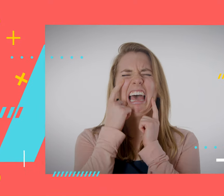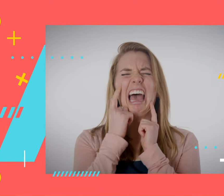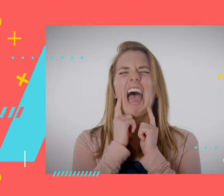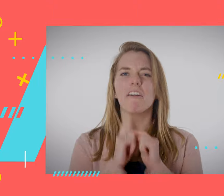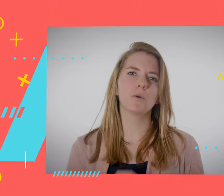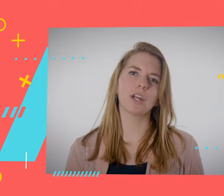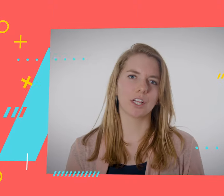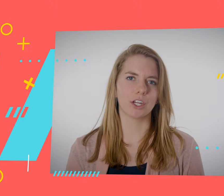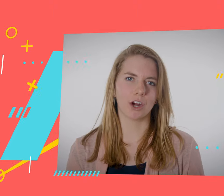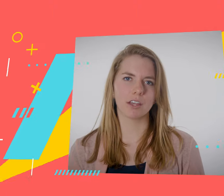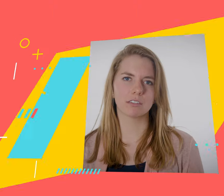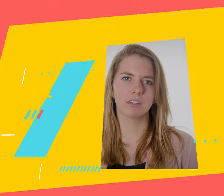Everyone ugly cries.